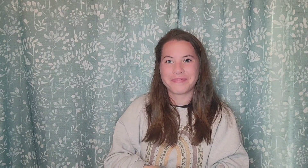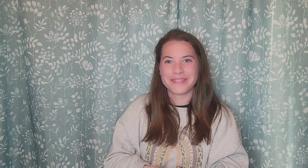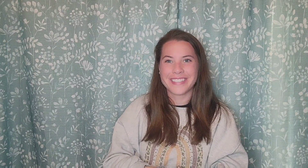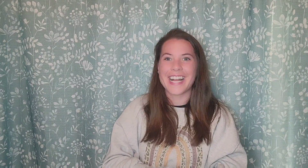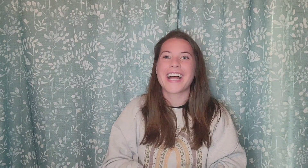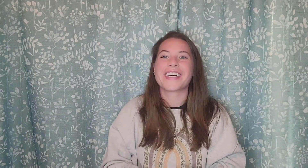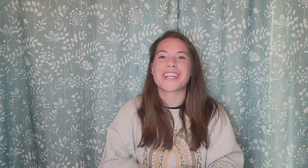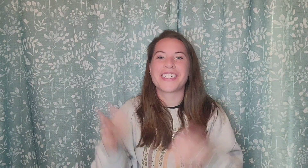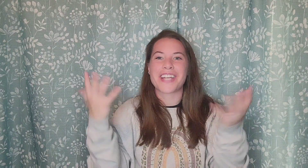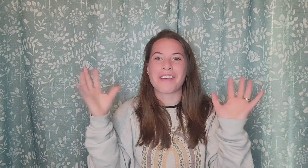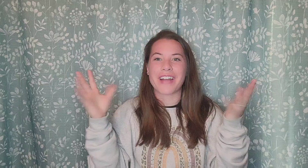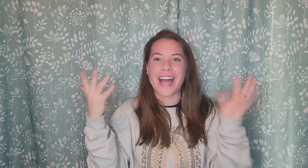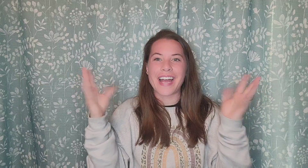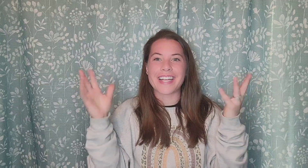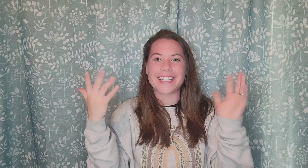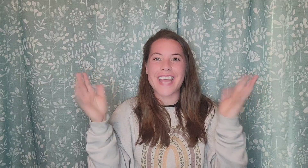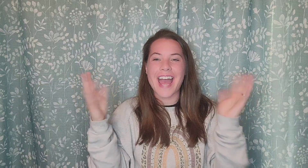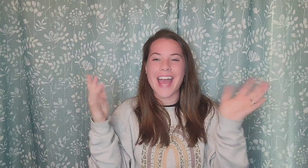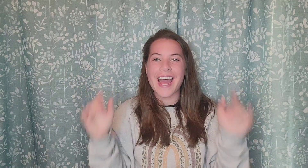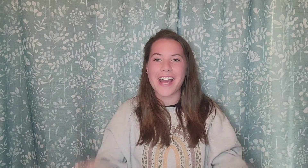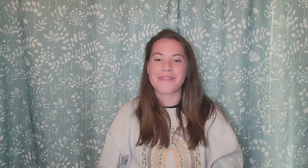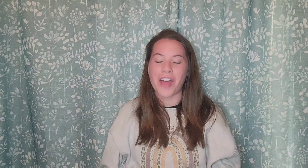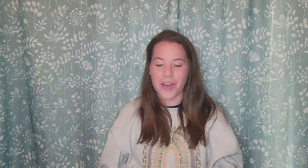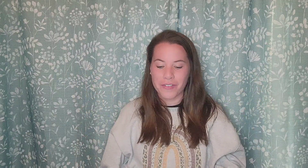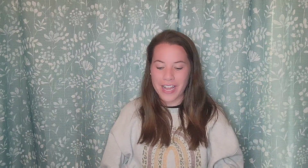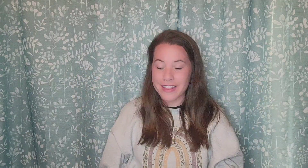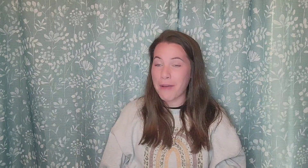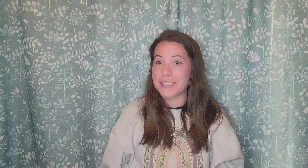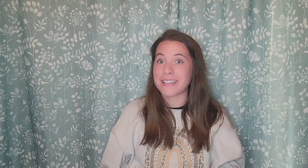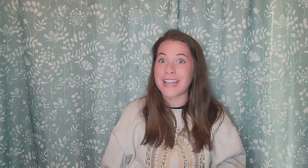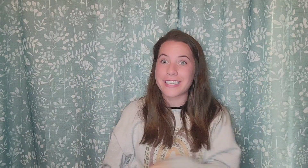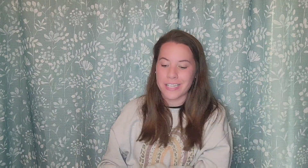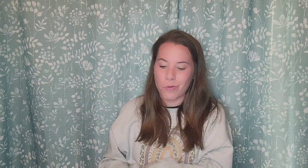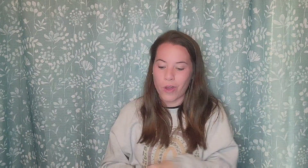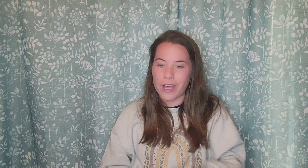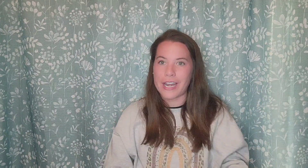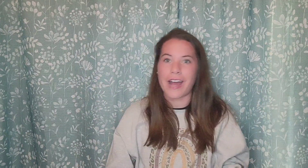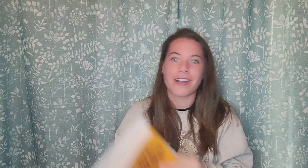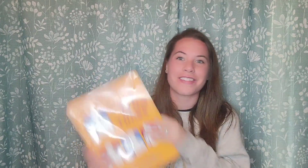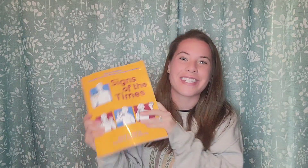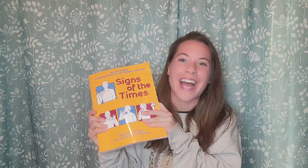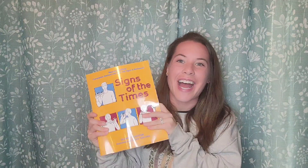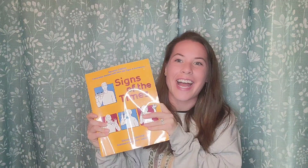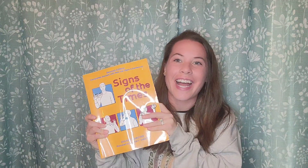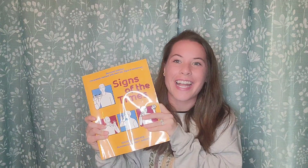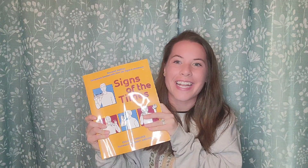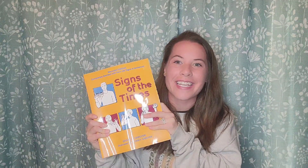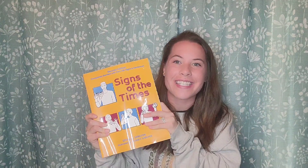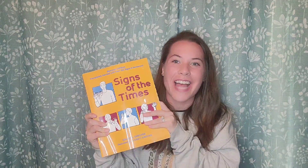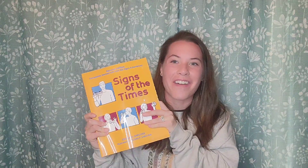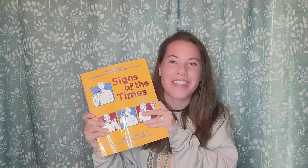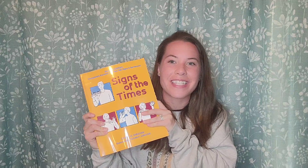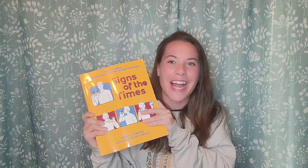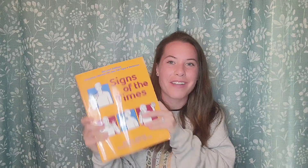Good job guys. Yay. Alright, that was lesson one out of signs of the times.